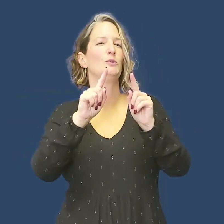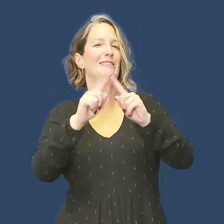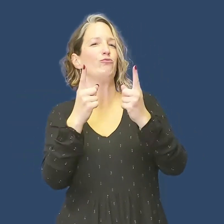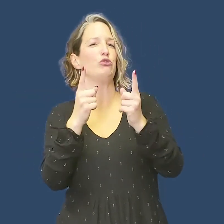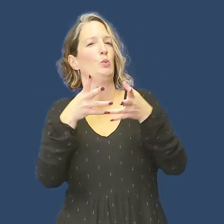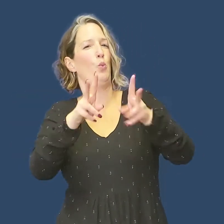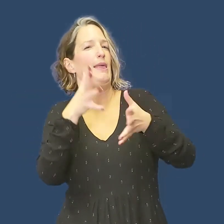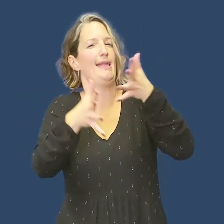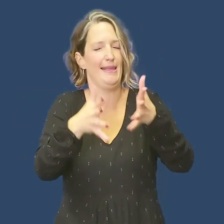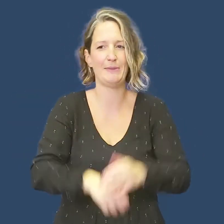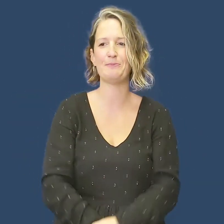signs being produced differently.